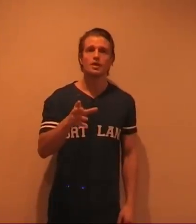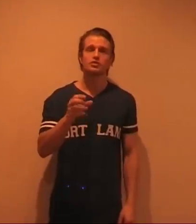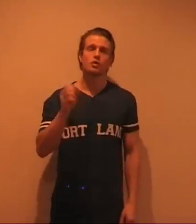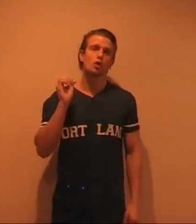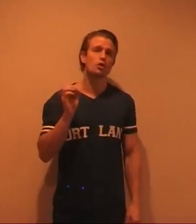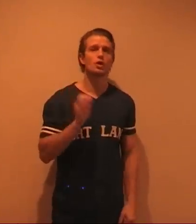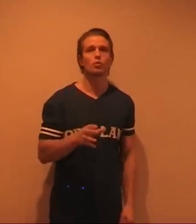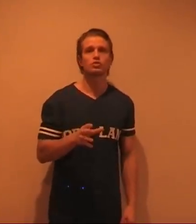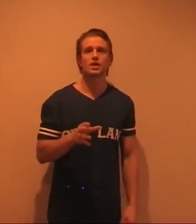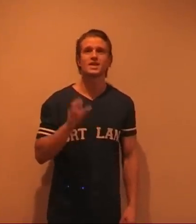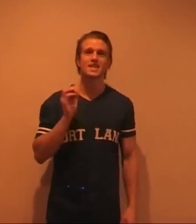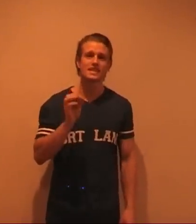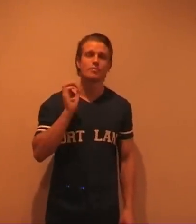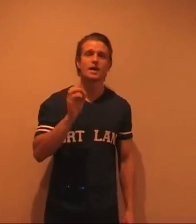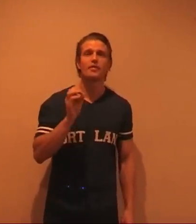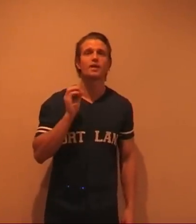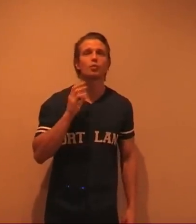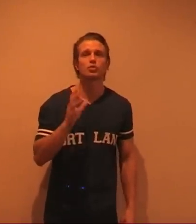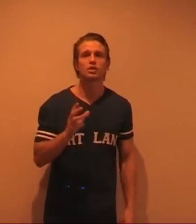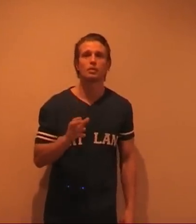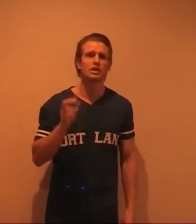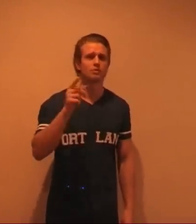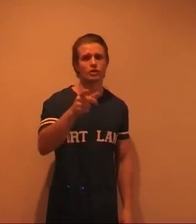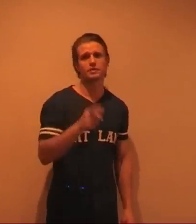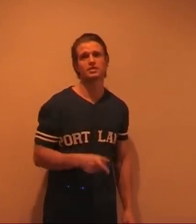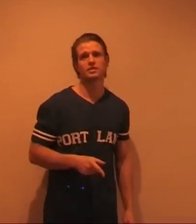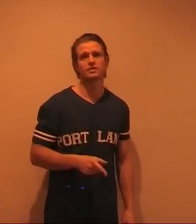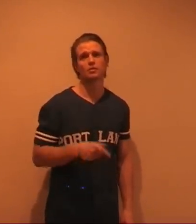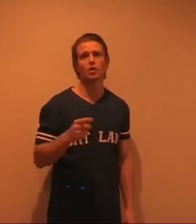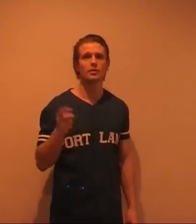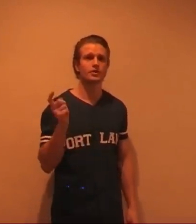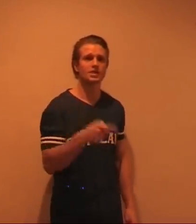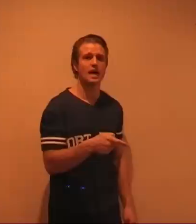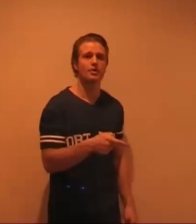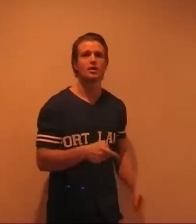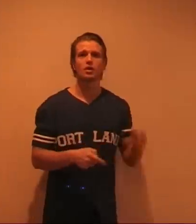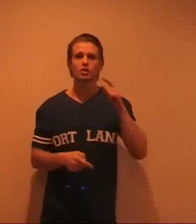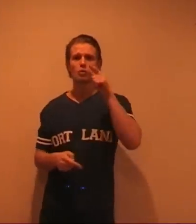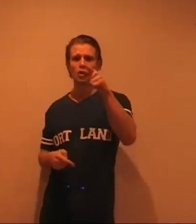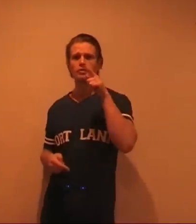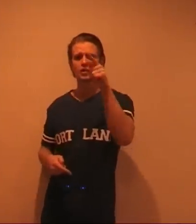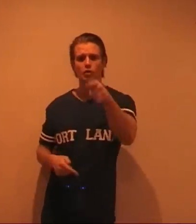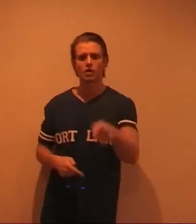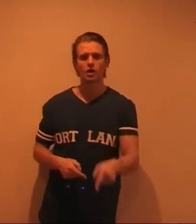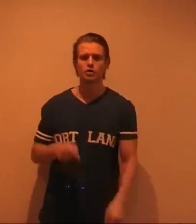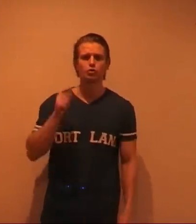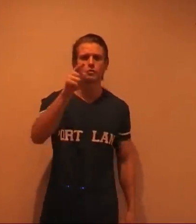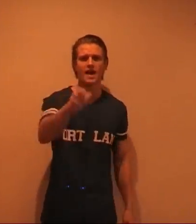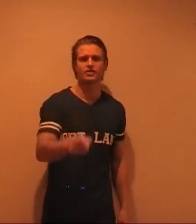So coconut water is even better than water but it's more expensive. Water comes from the tap. Coconut water comes from a coconut. You do the maths.